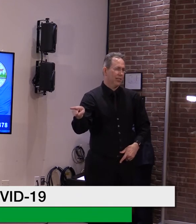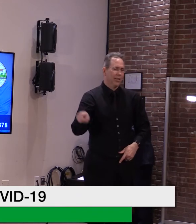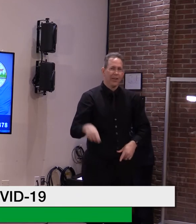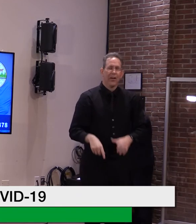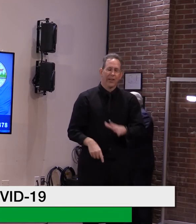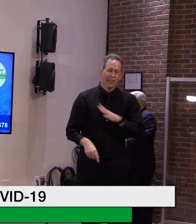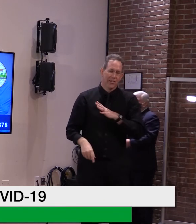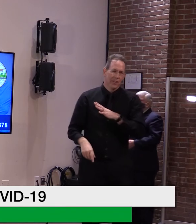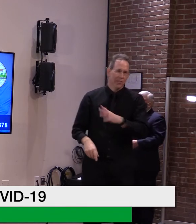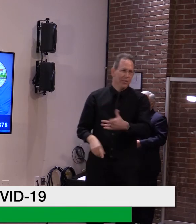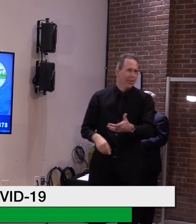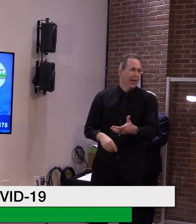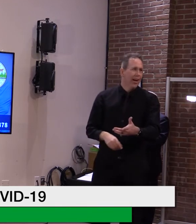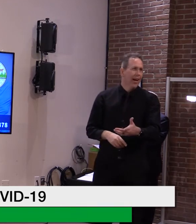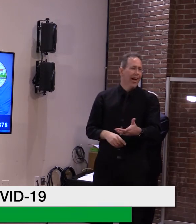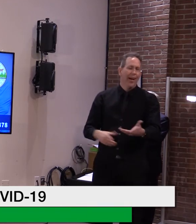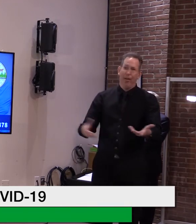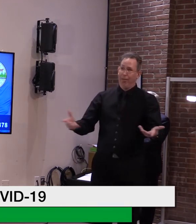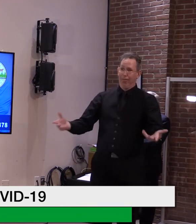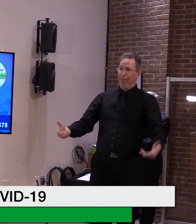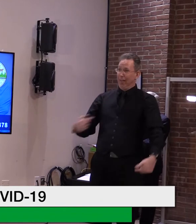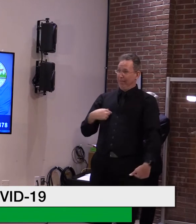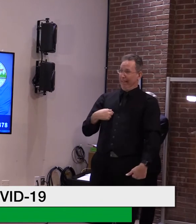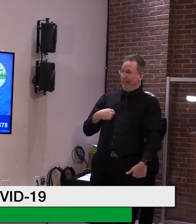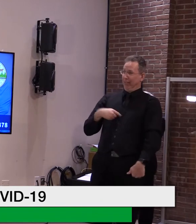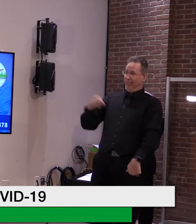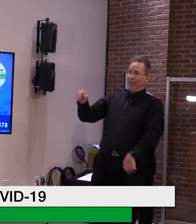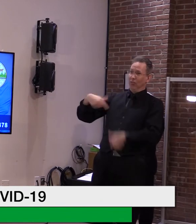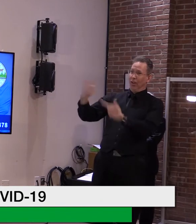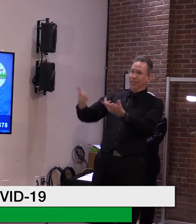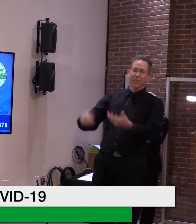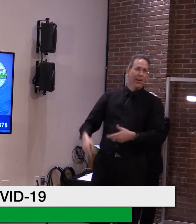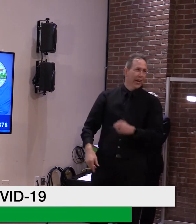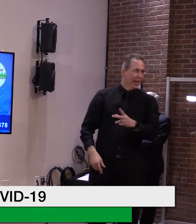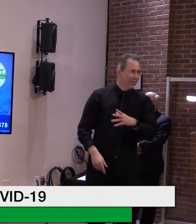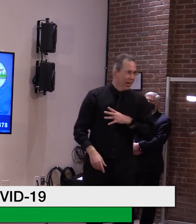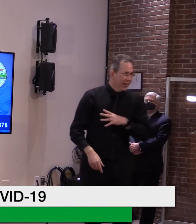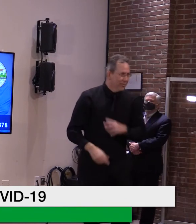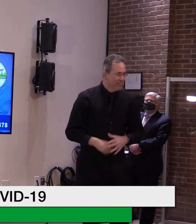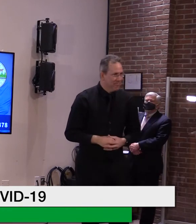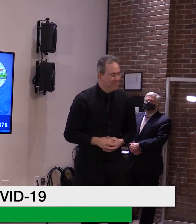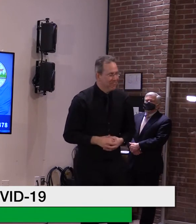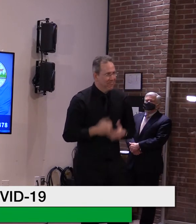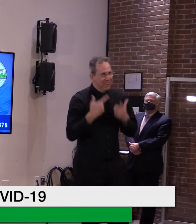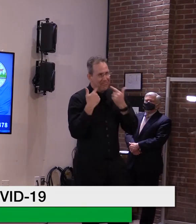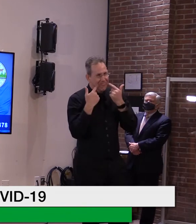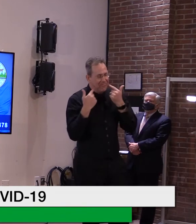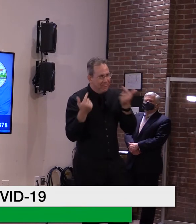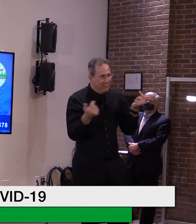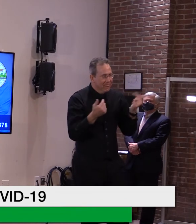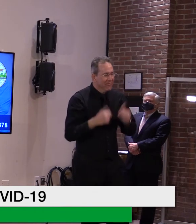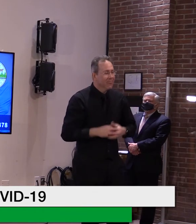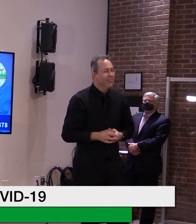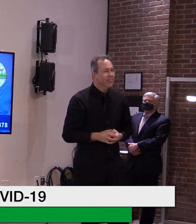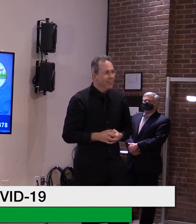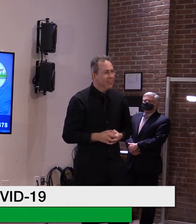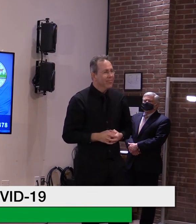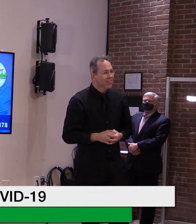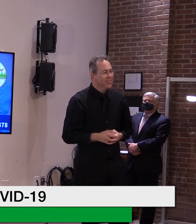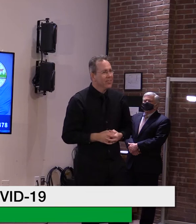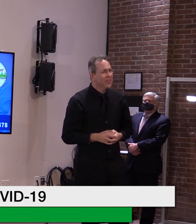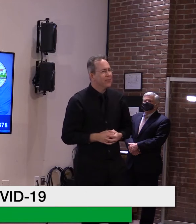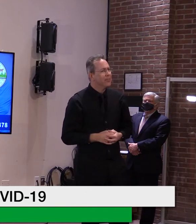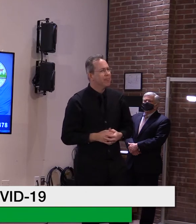Okay. Well, I'm sorry about that. Go ahead. It's from women who got, um, vaccinated at Walmart.